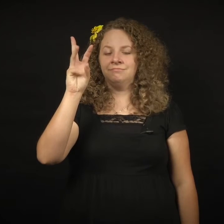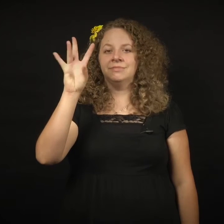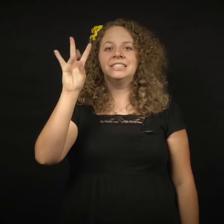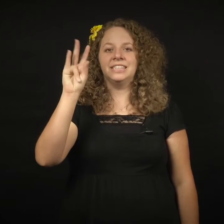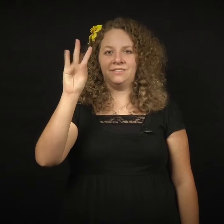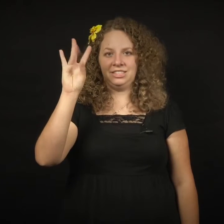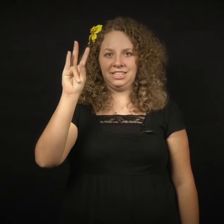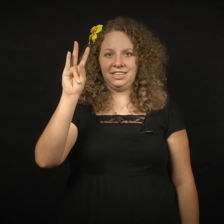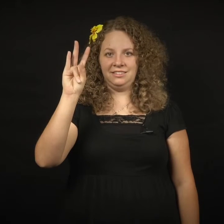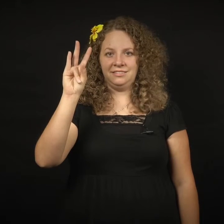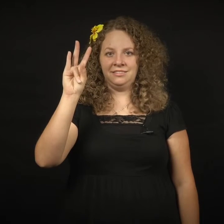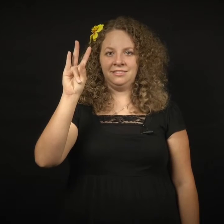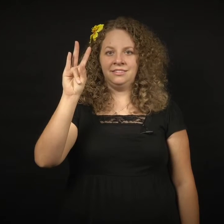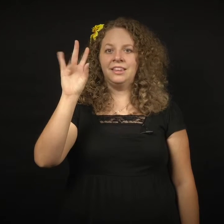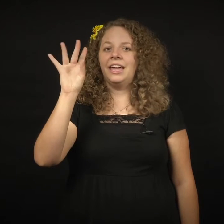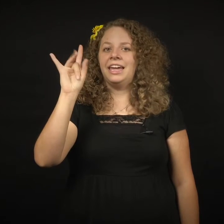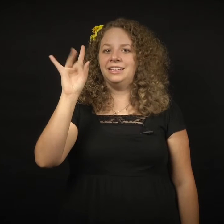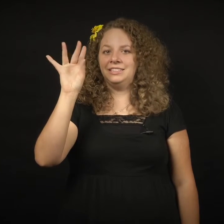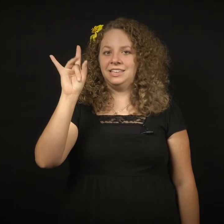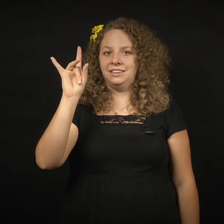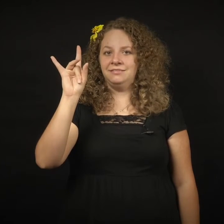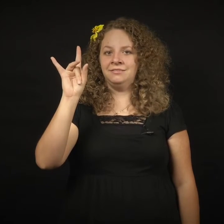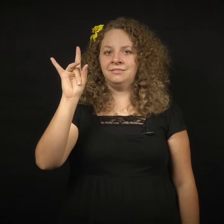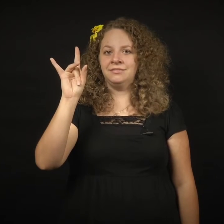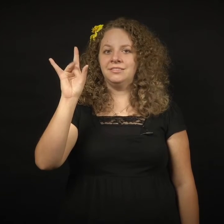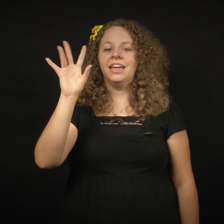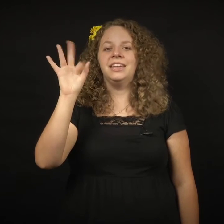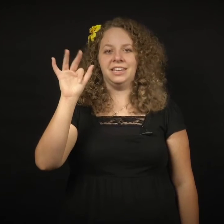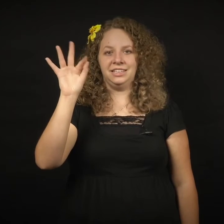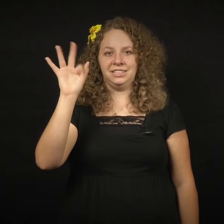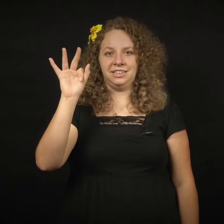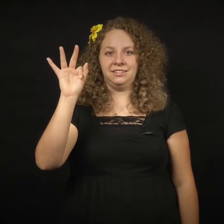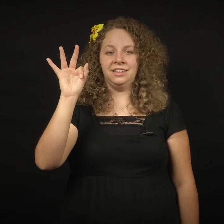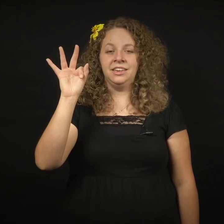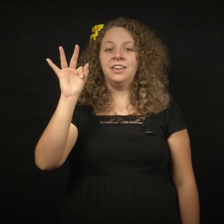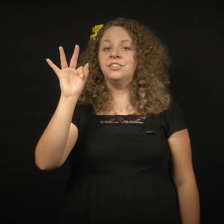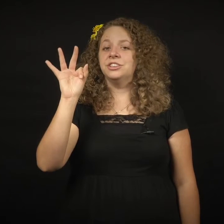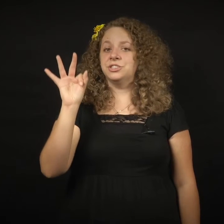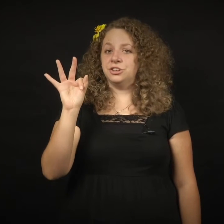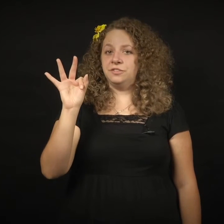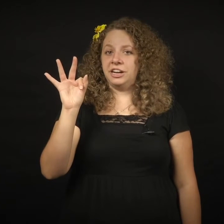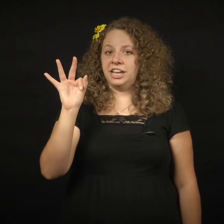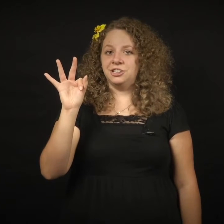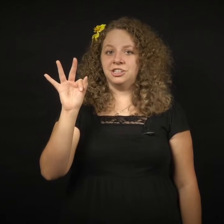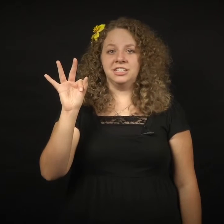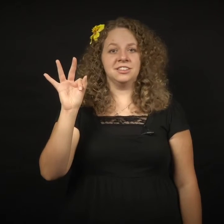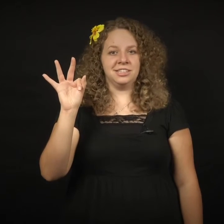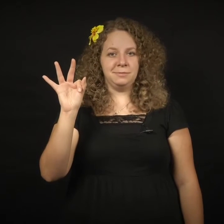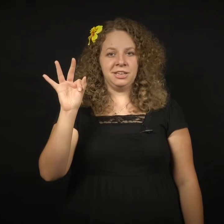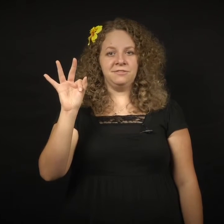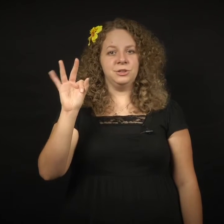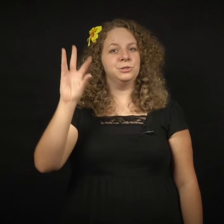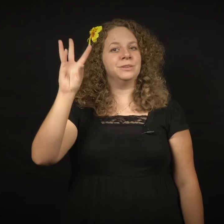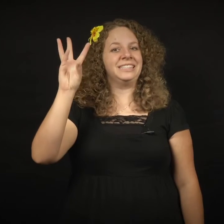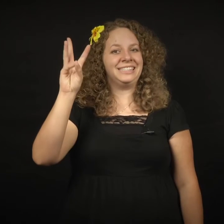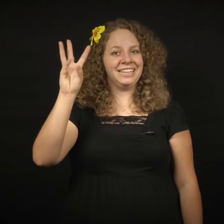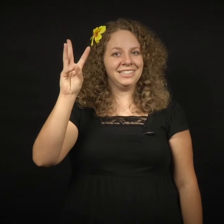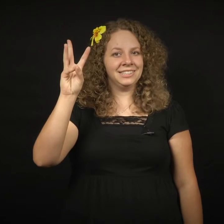17, 18, and 19. This third variation is not to be confused with 6,